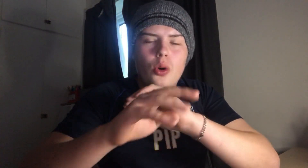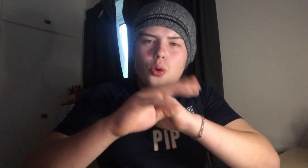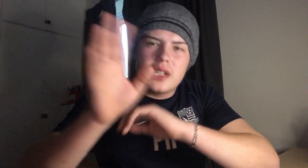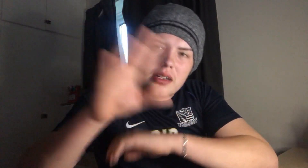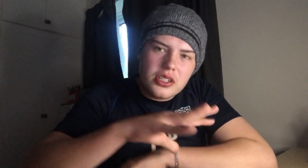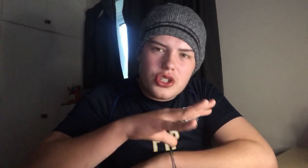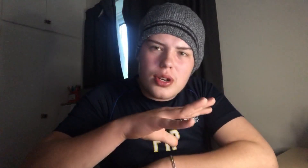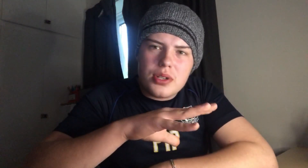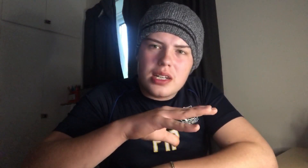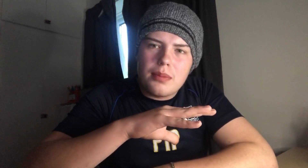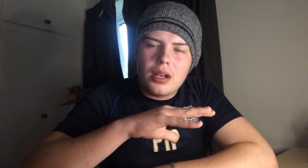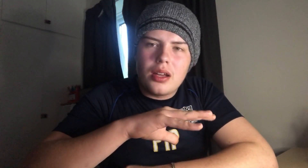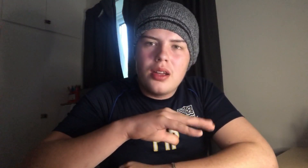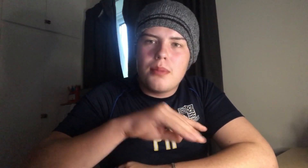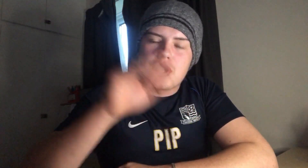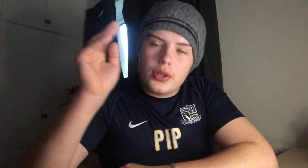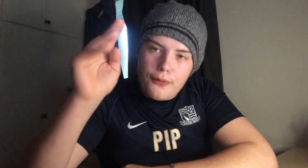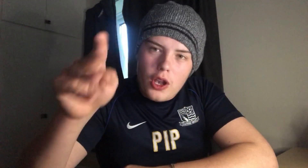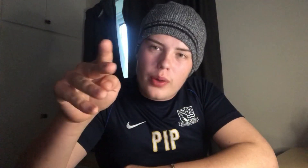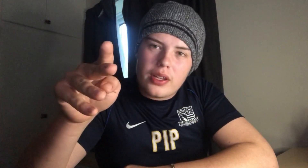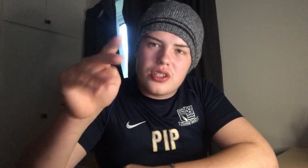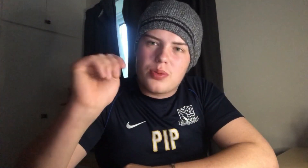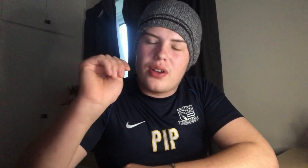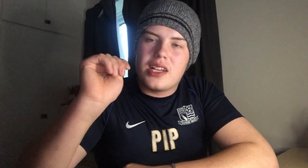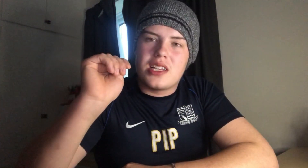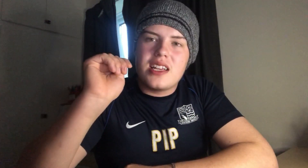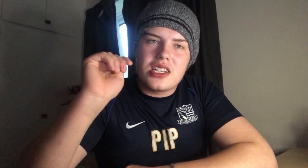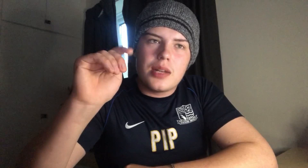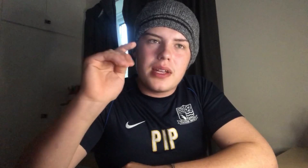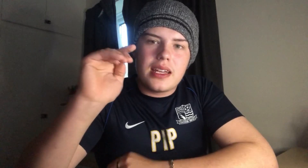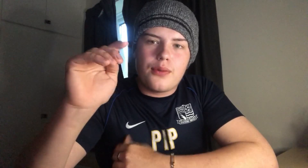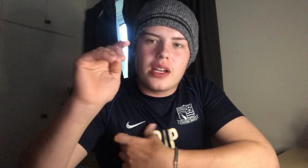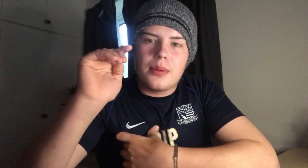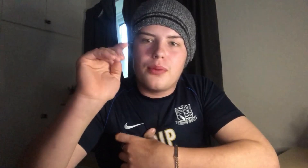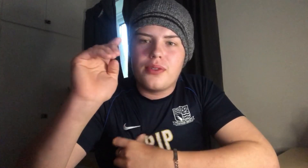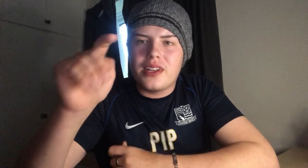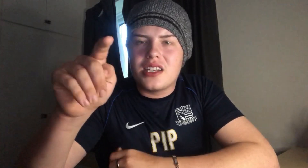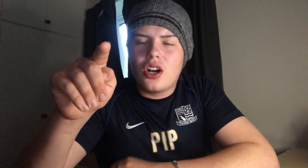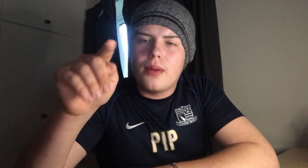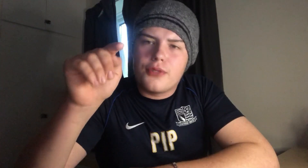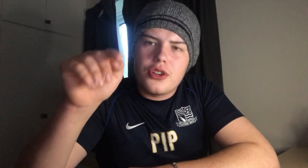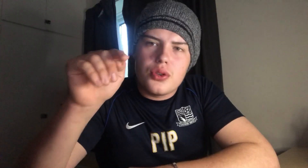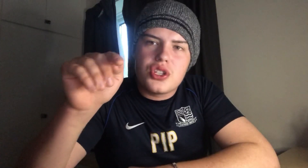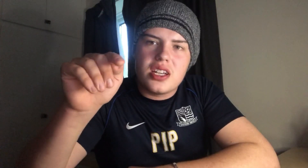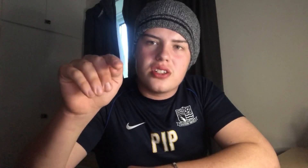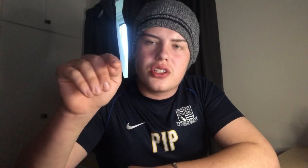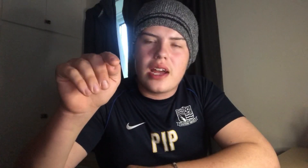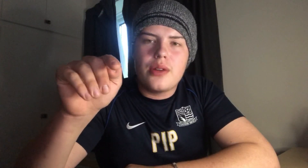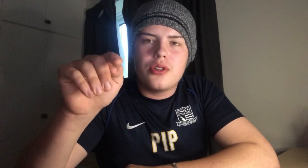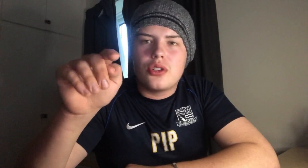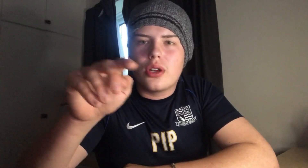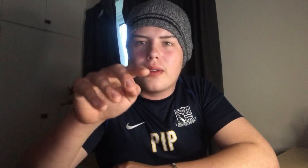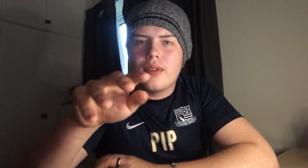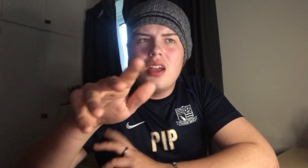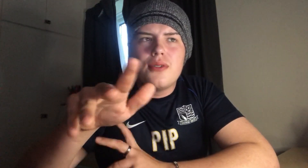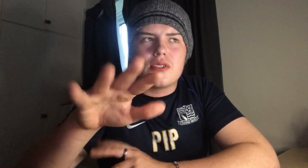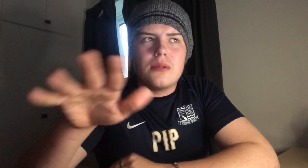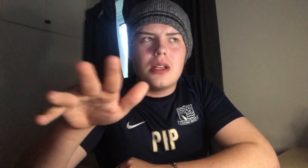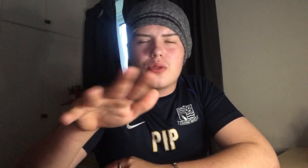all down in description down below. Make sure you're following those as well as there is going to be a giveaway coming up. We're in time for the new season. So anyone who's looking for some little